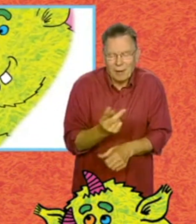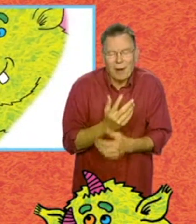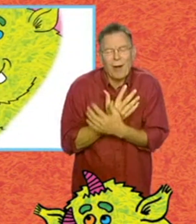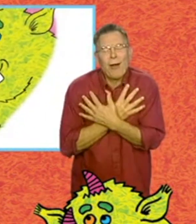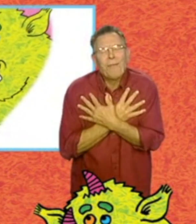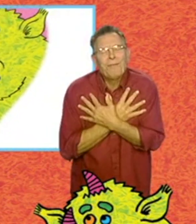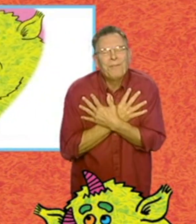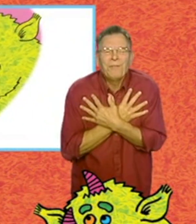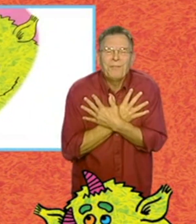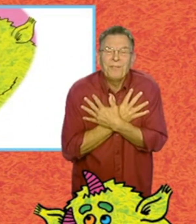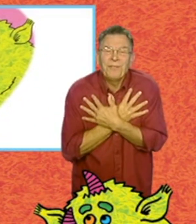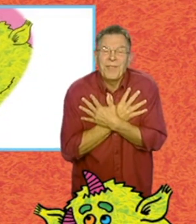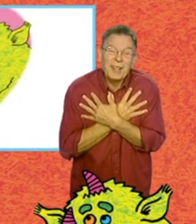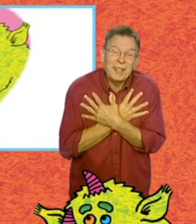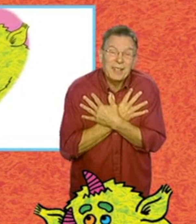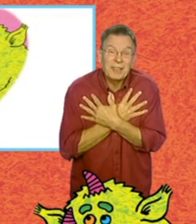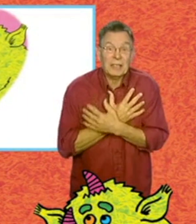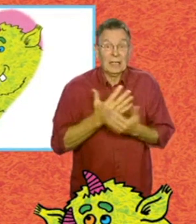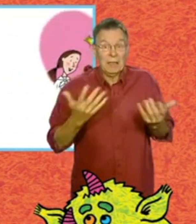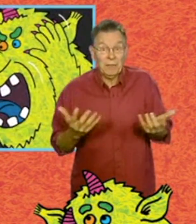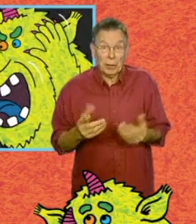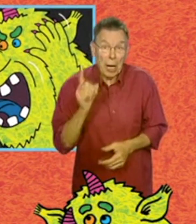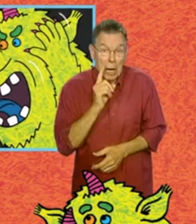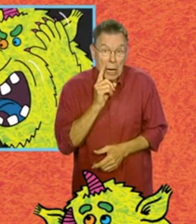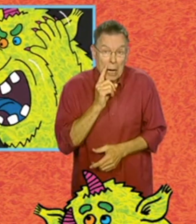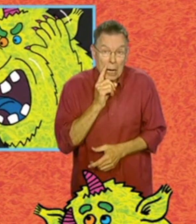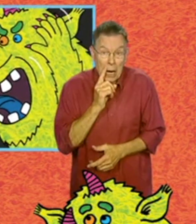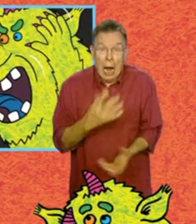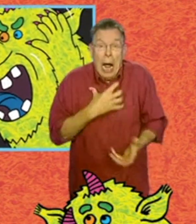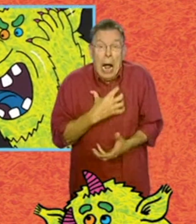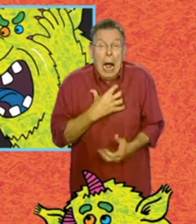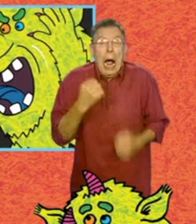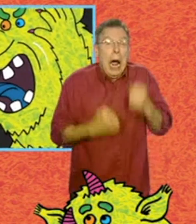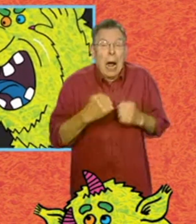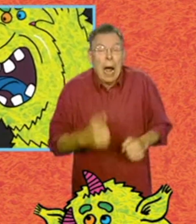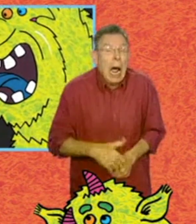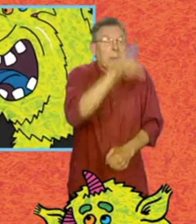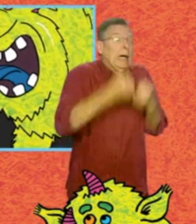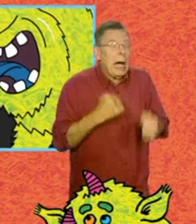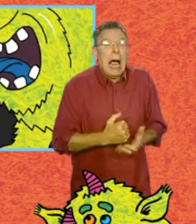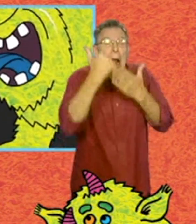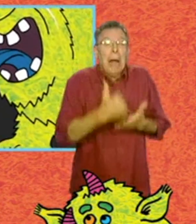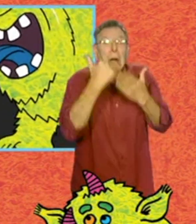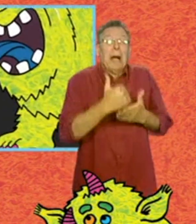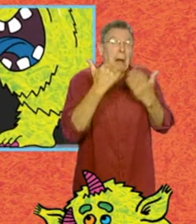and they fall in love. If the girl runs off, shouting, Help! Help! Help!